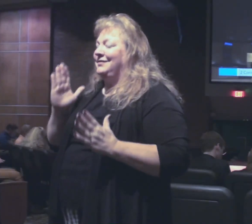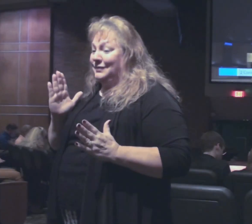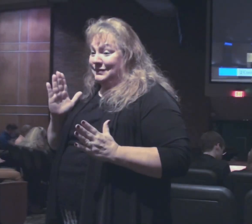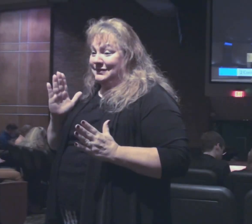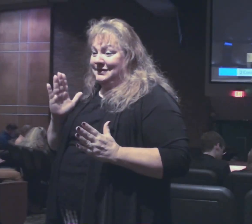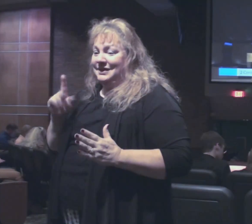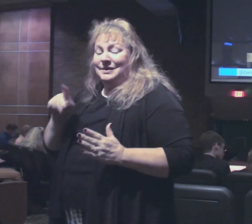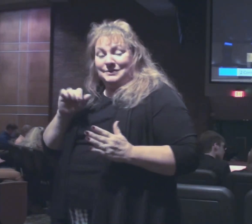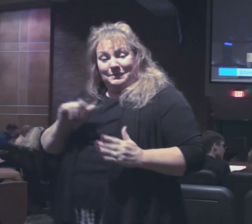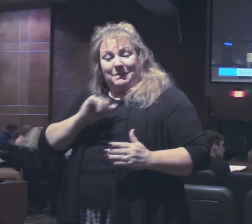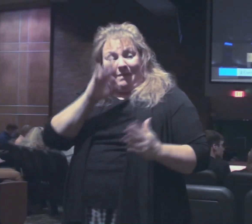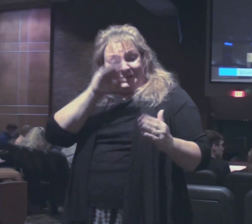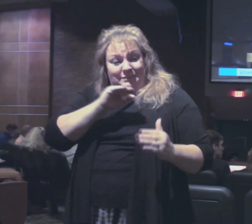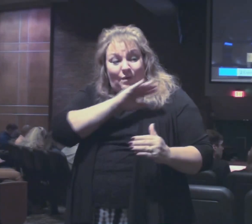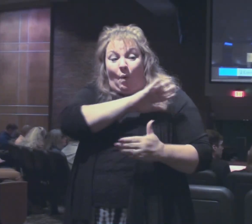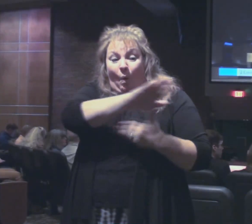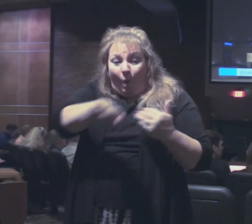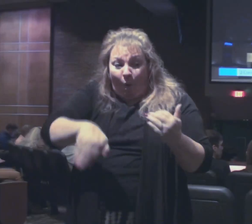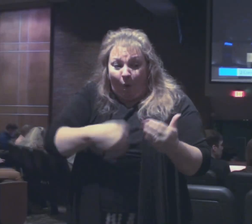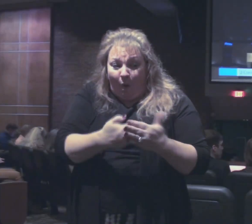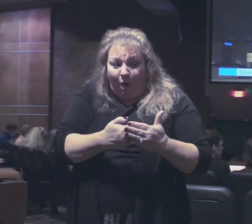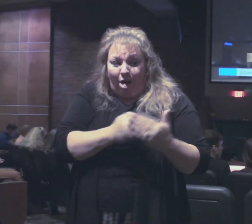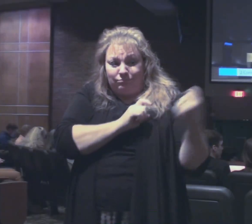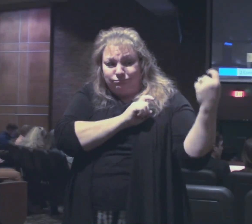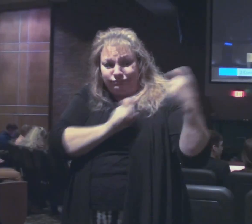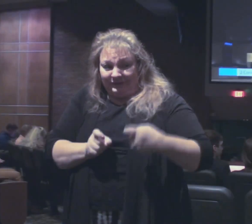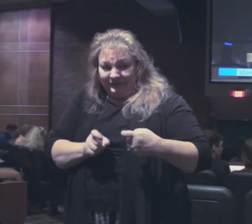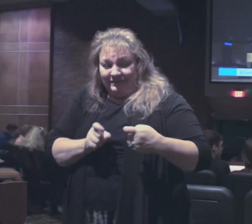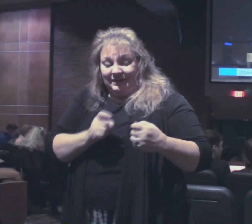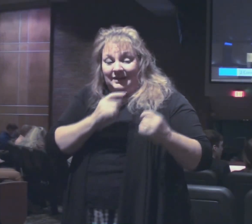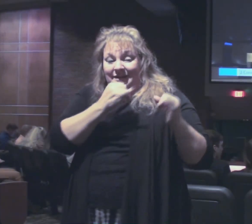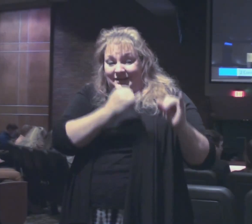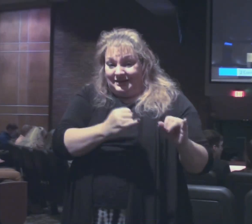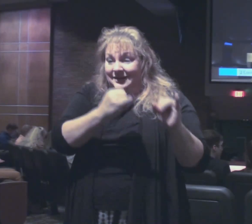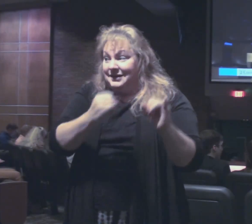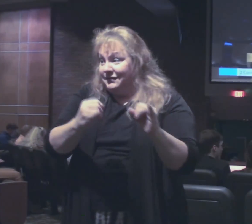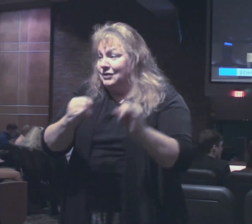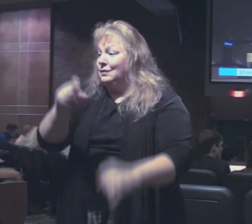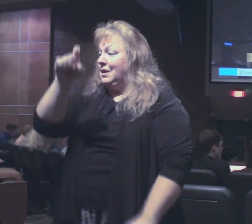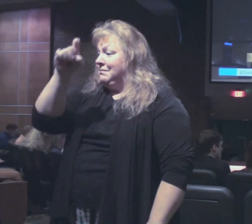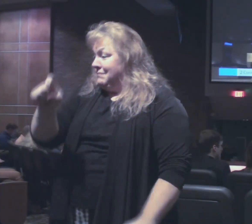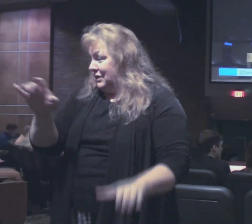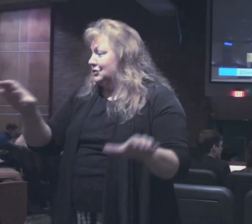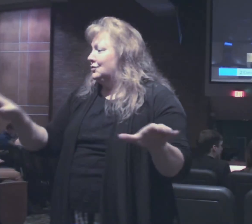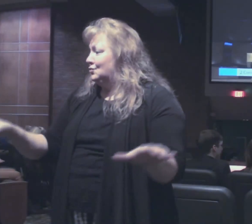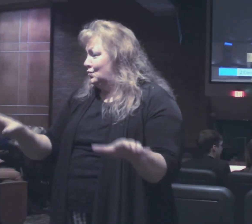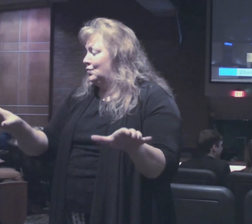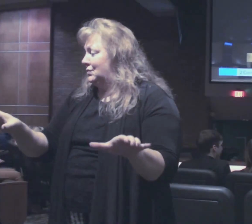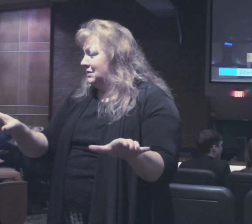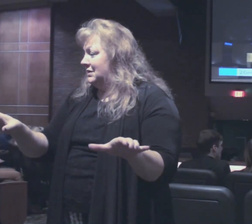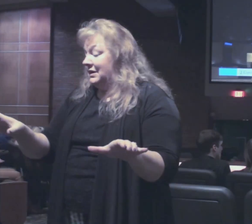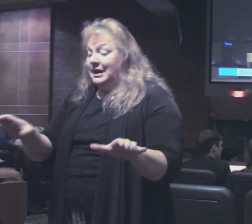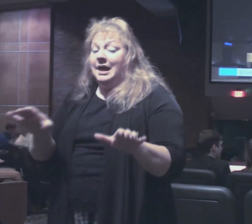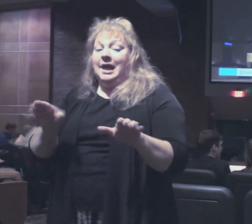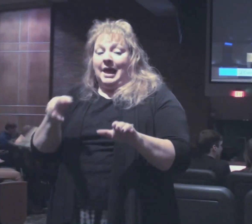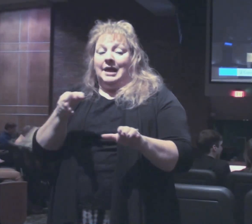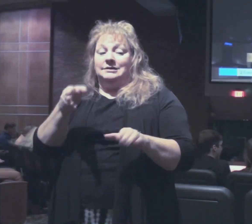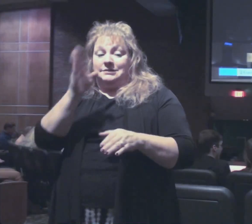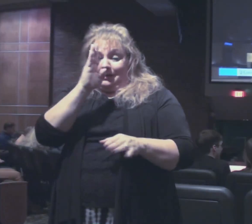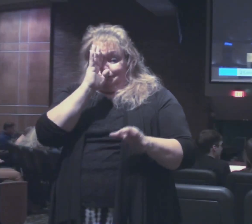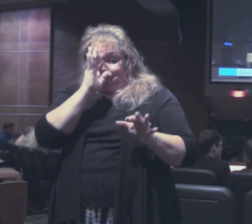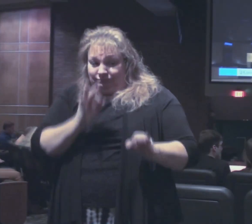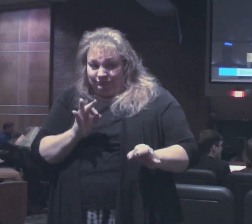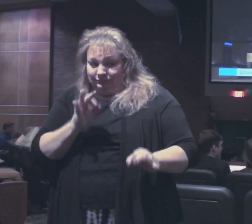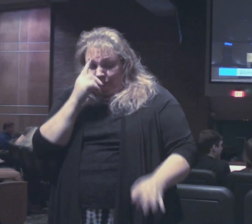everyone to be involved. Each one is to do as he has purposed.